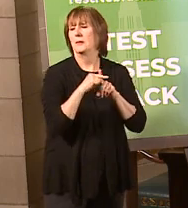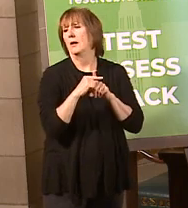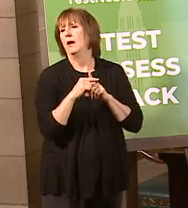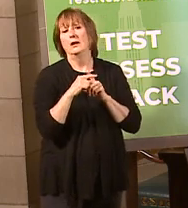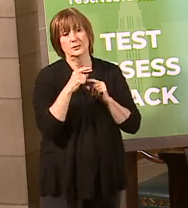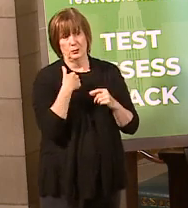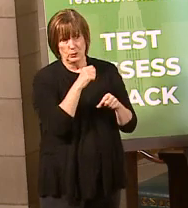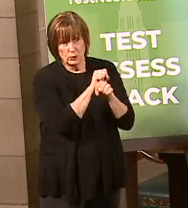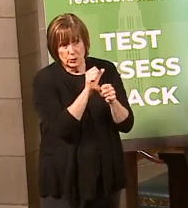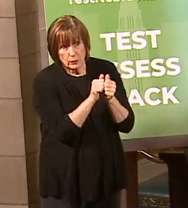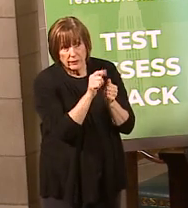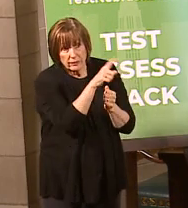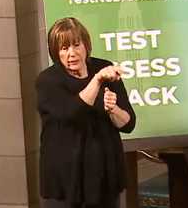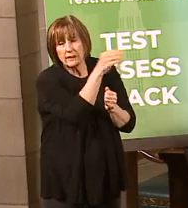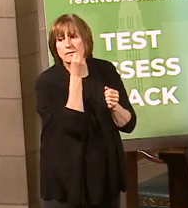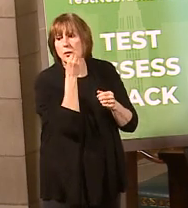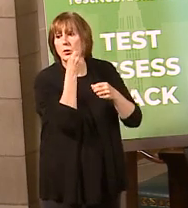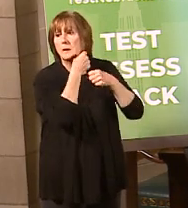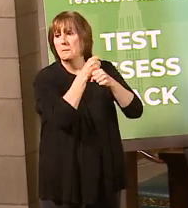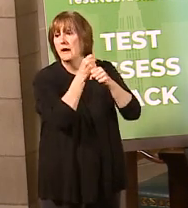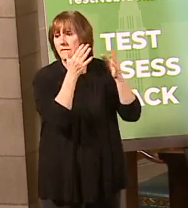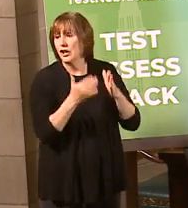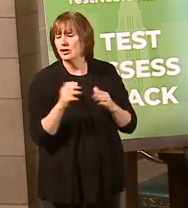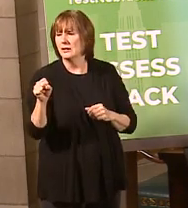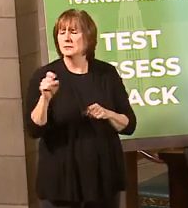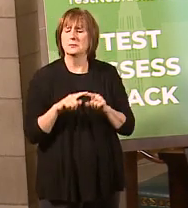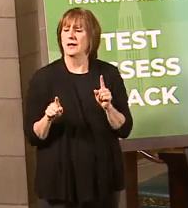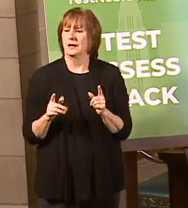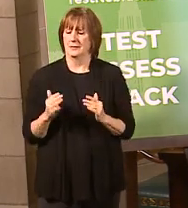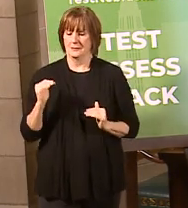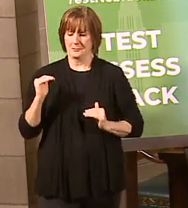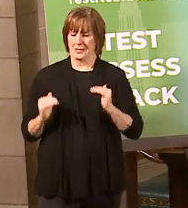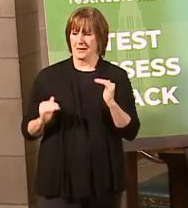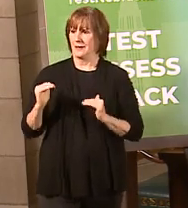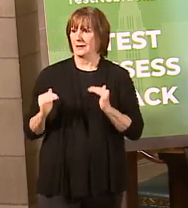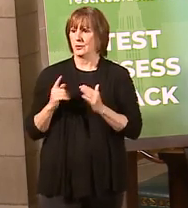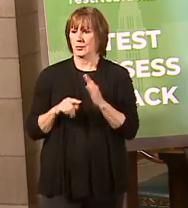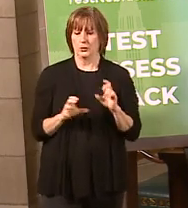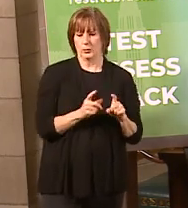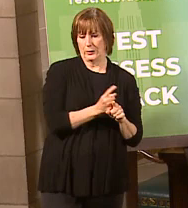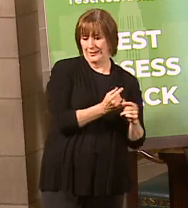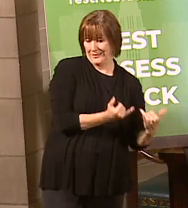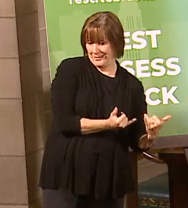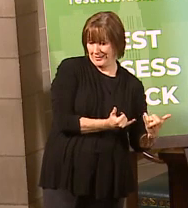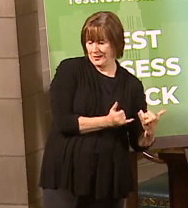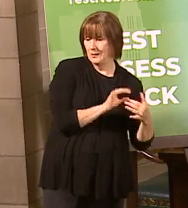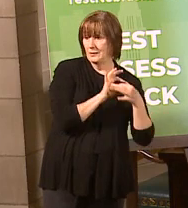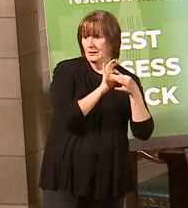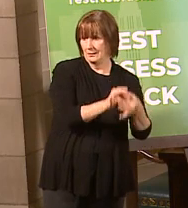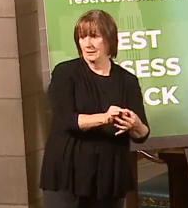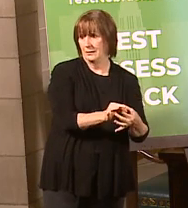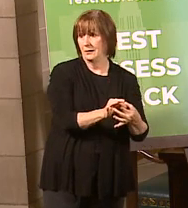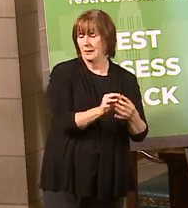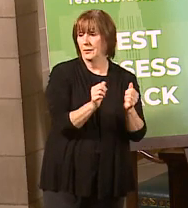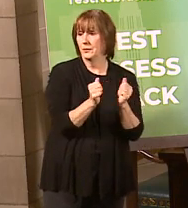processors on that. But that's, but you're exactly right. It is a balance between what we're doing right now with regard to